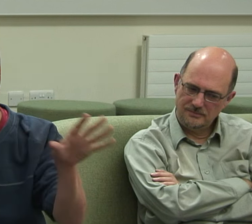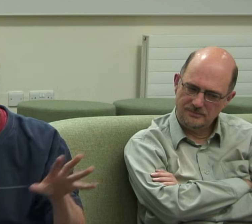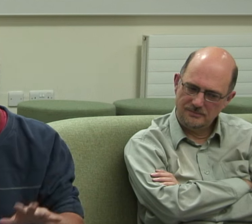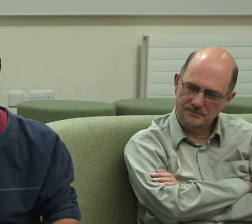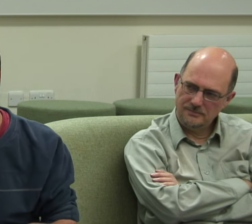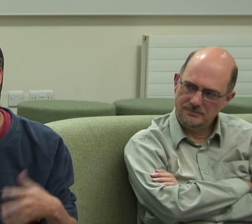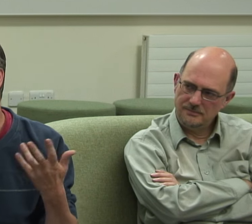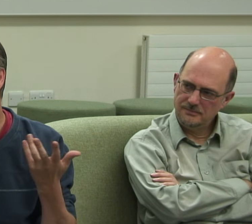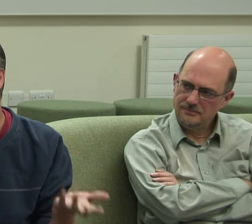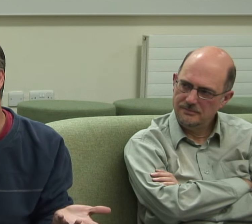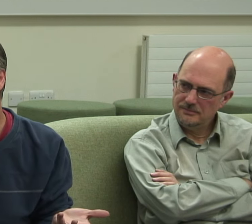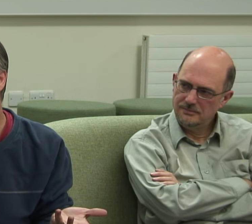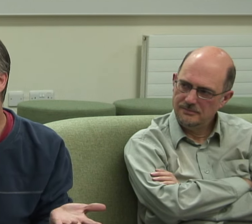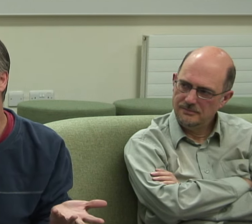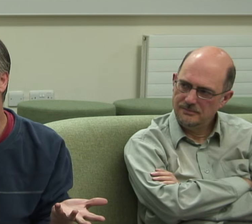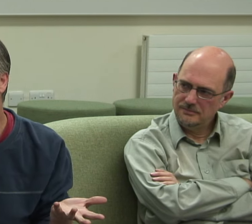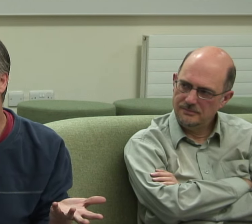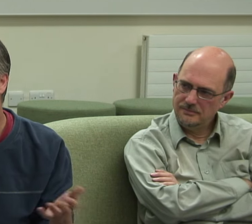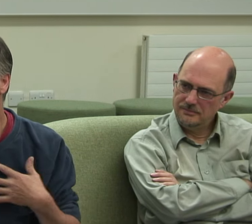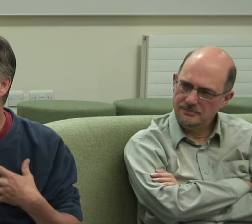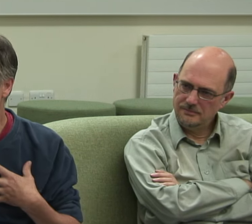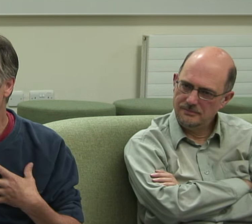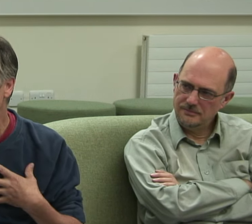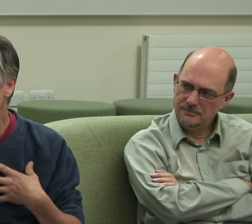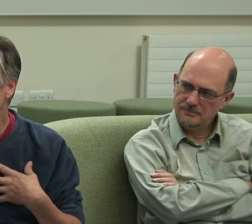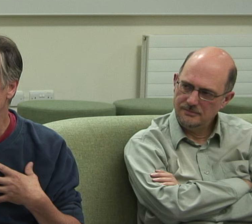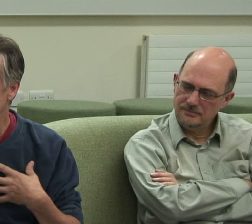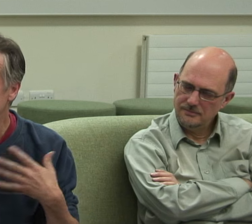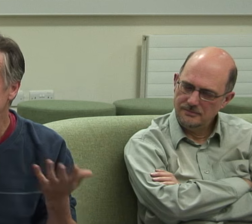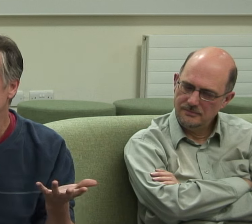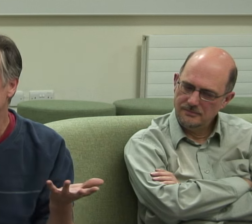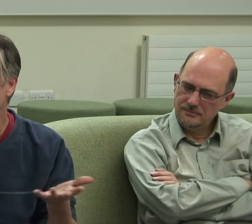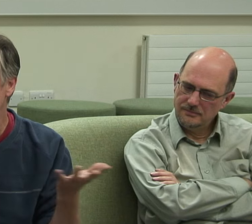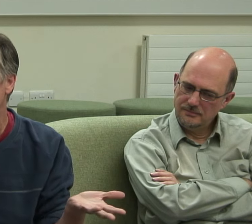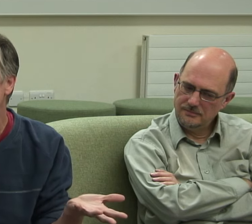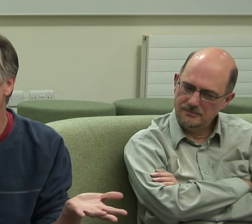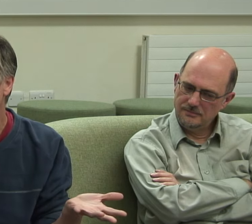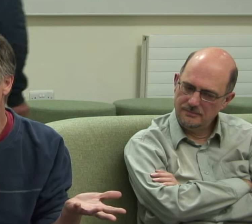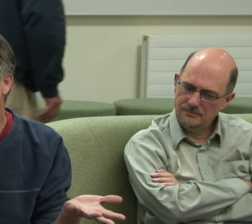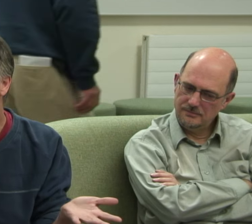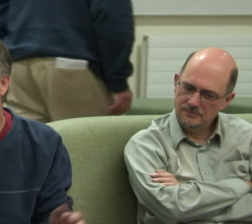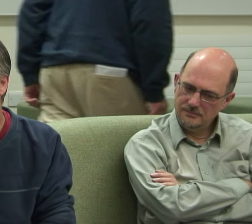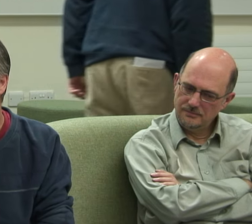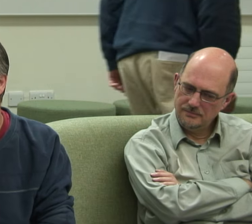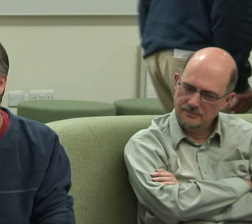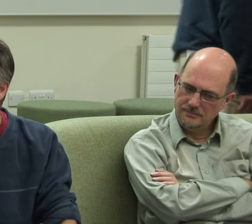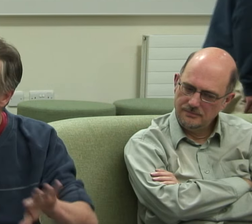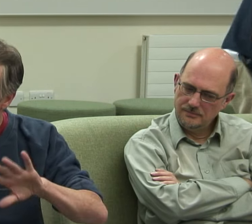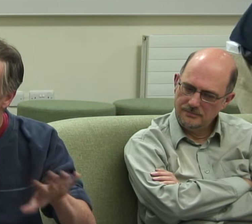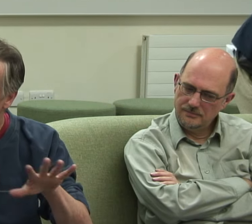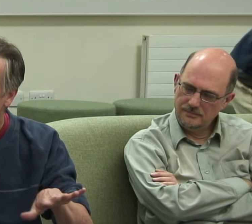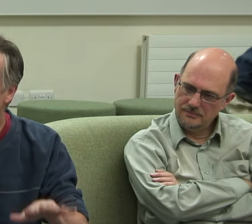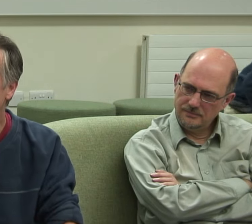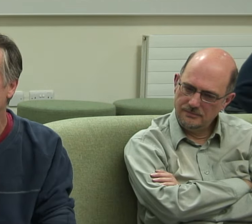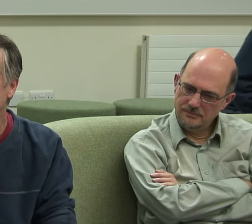network of survivor groups in England and personally I'm a survivor of coercive psychiatric treatment which